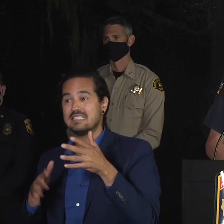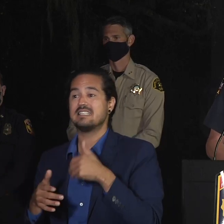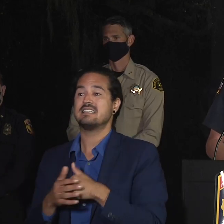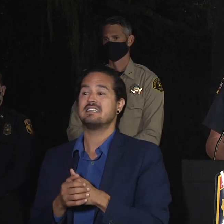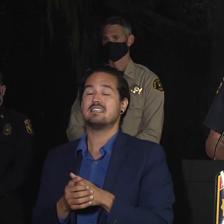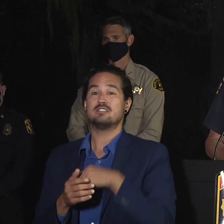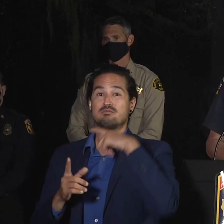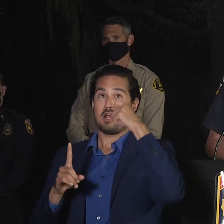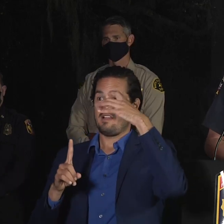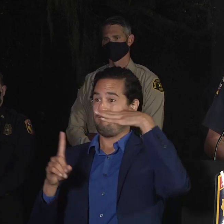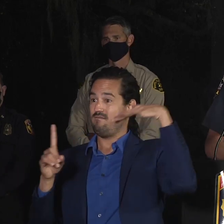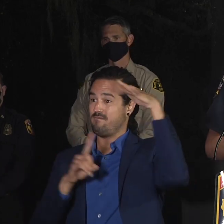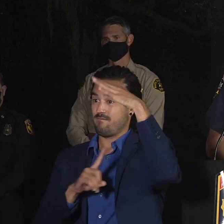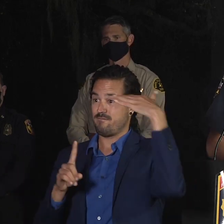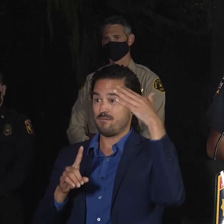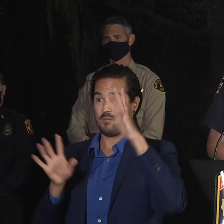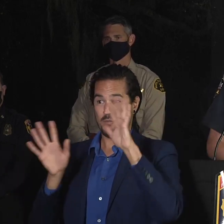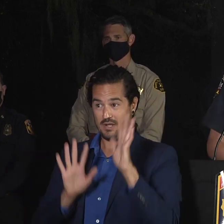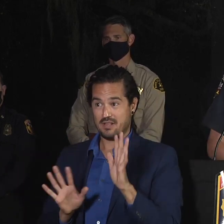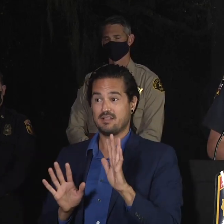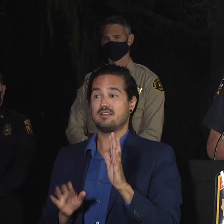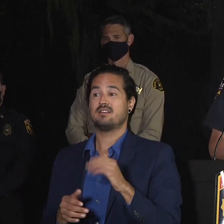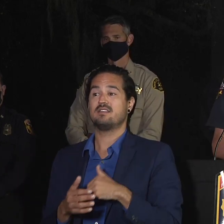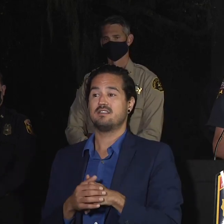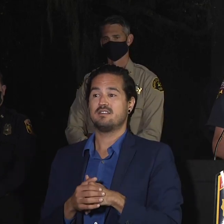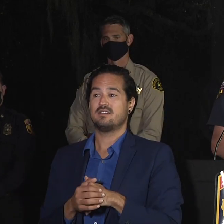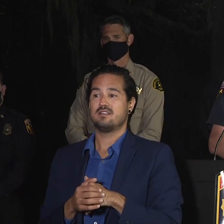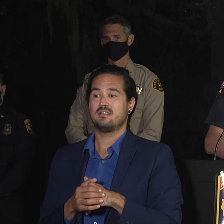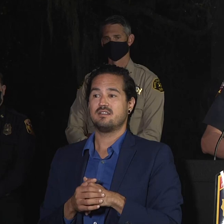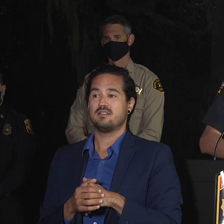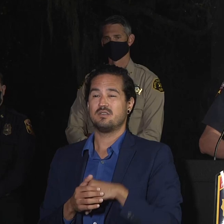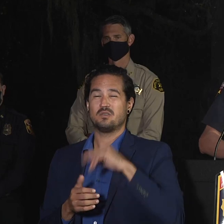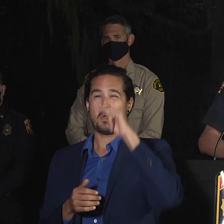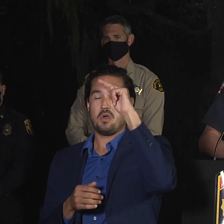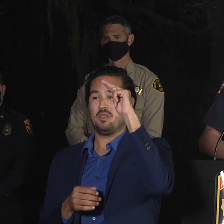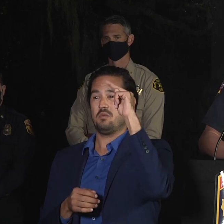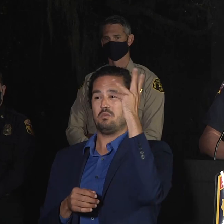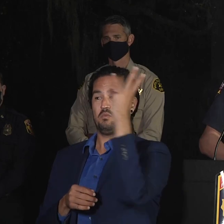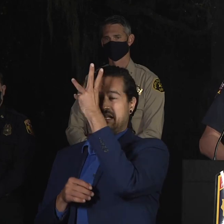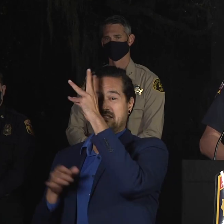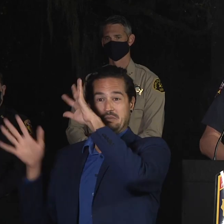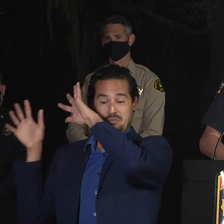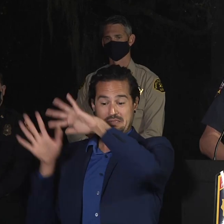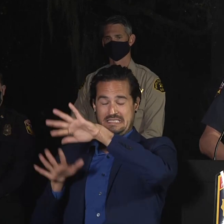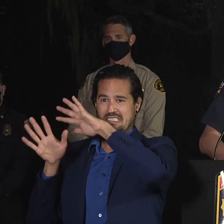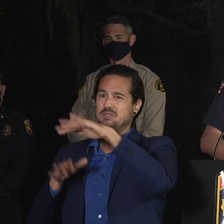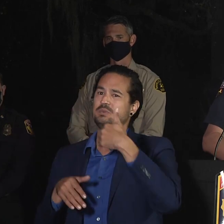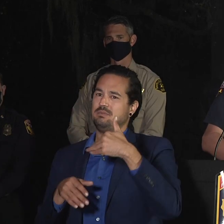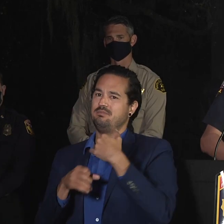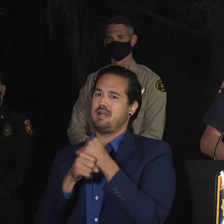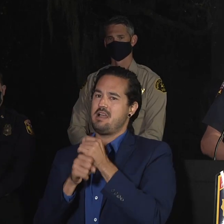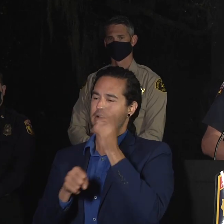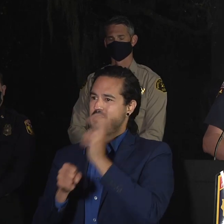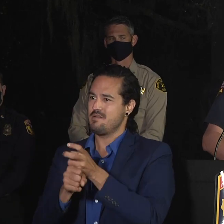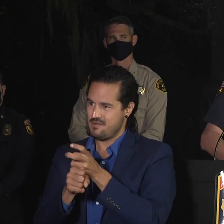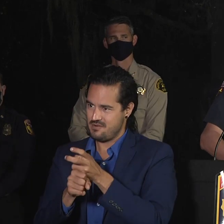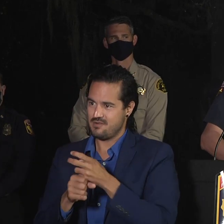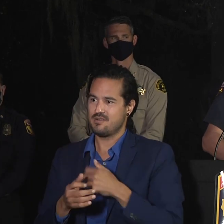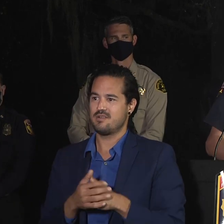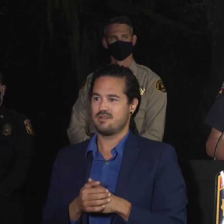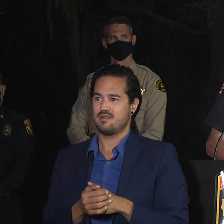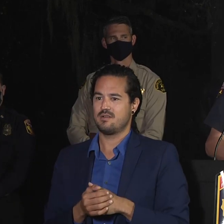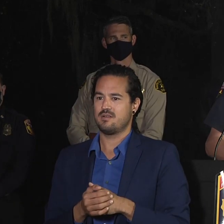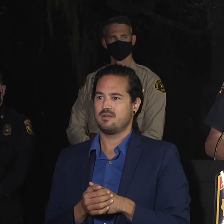typically is a challenge for us. So with that, we plan, we develop our strategy, we